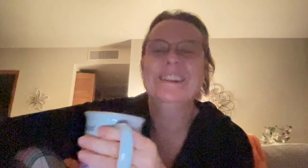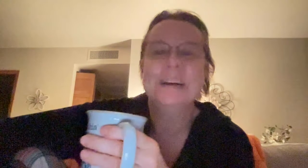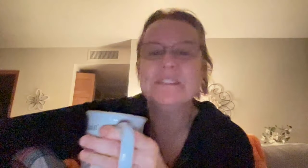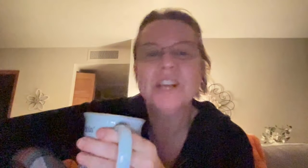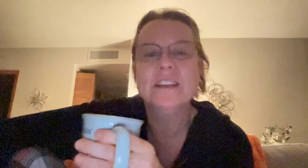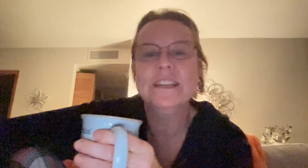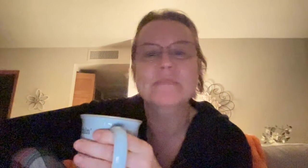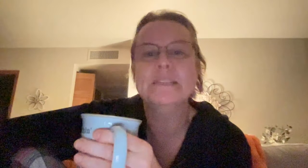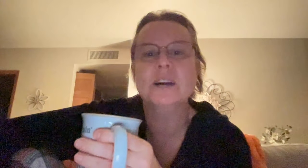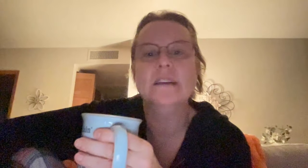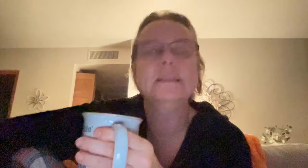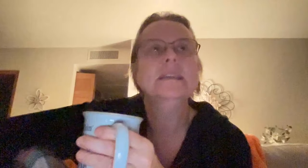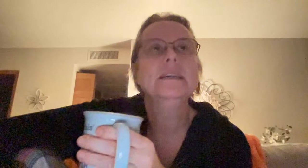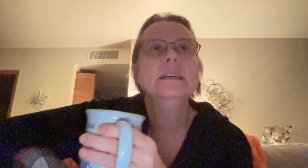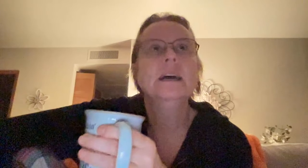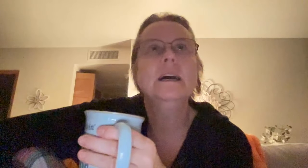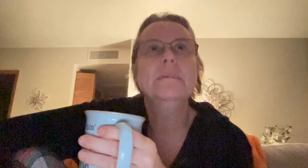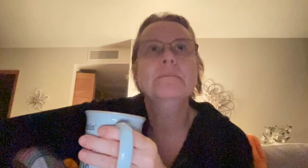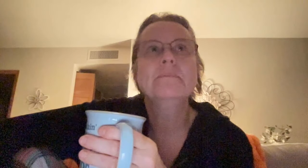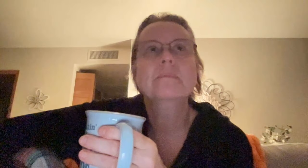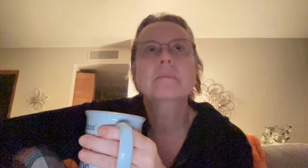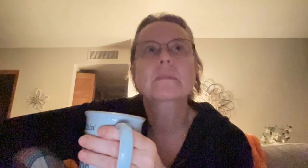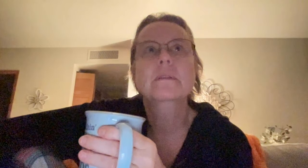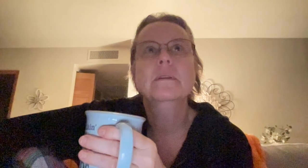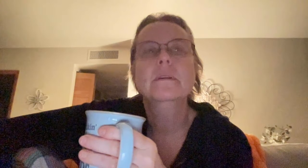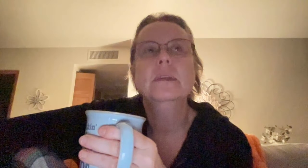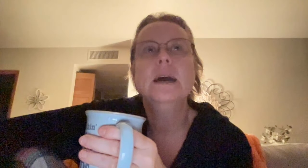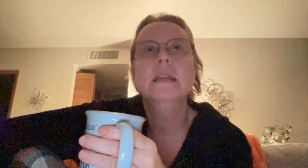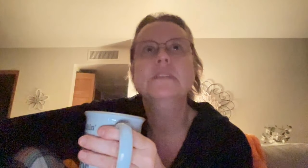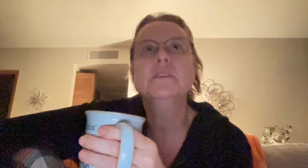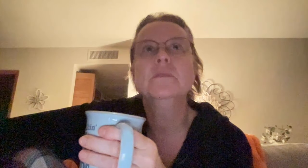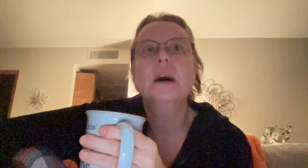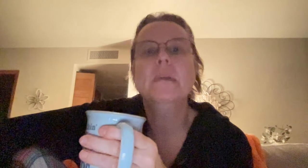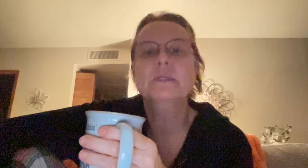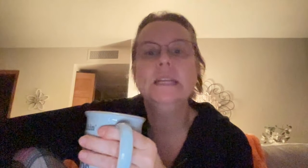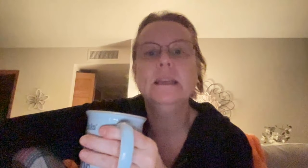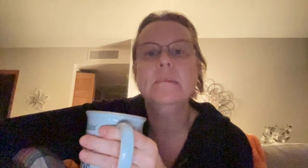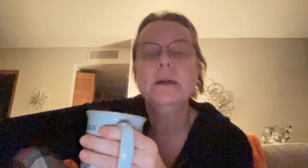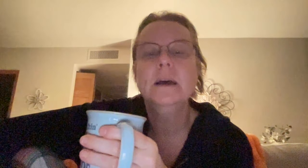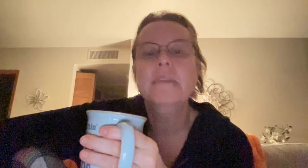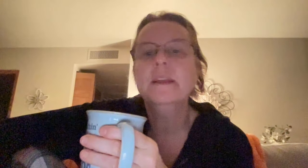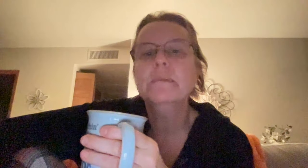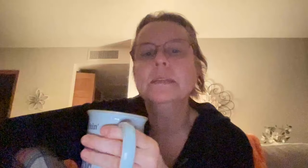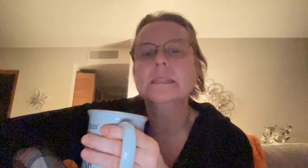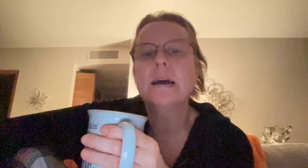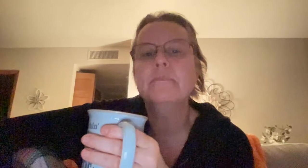I'm still talking. Everybody's gone. Um, yeah. So I'm reading them. I think I'm going to stop